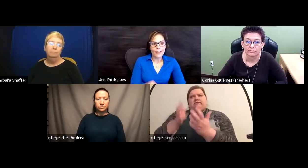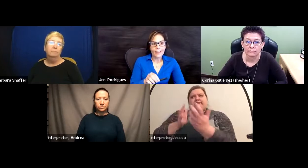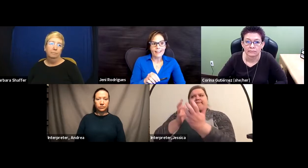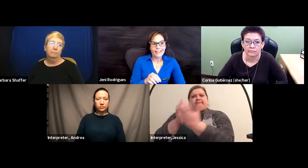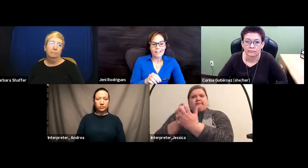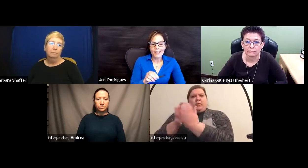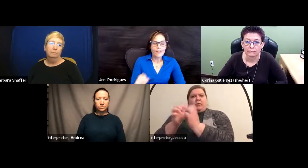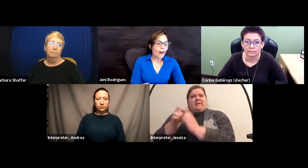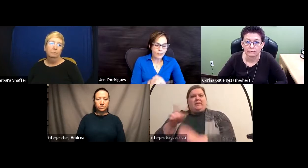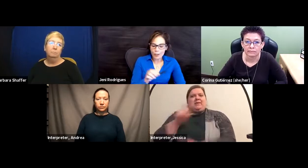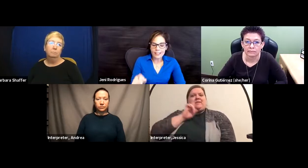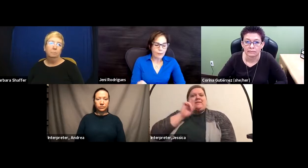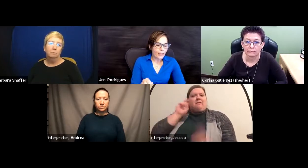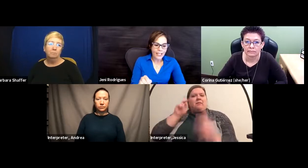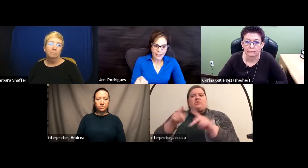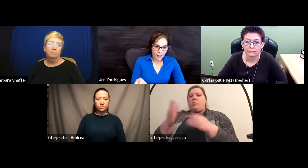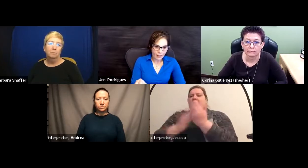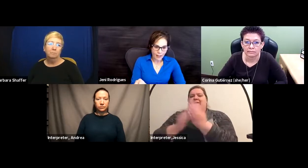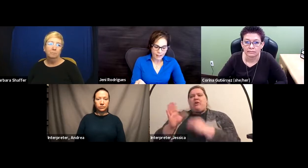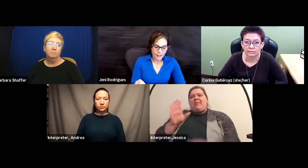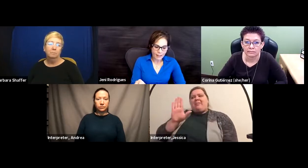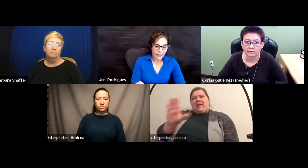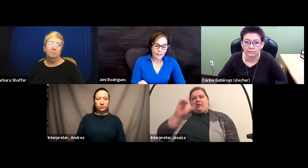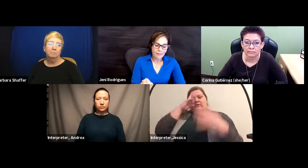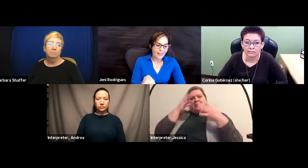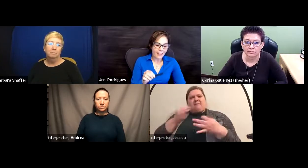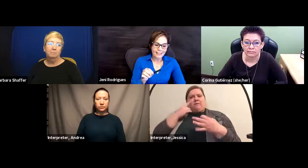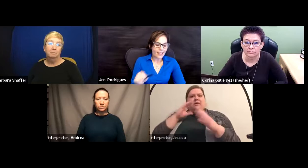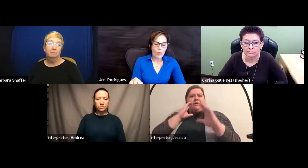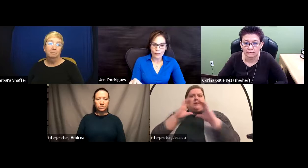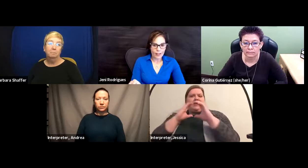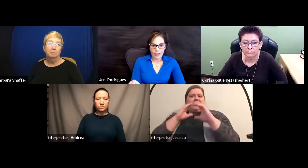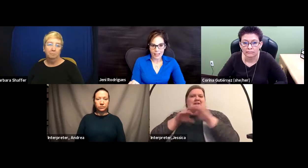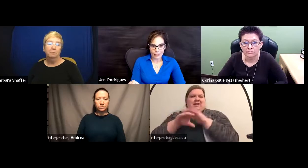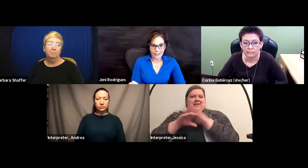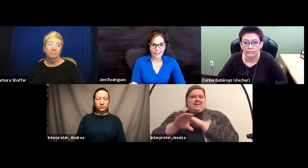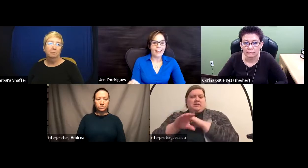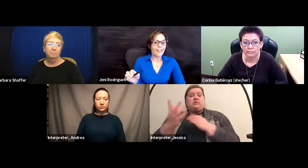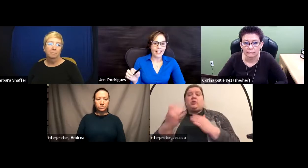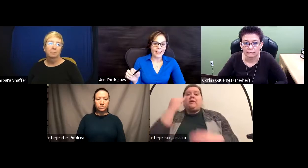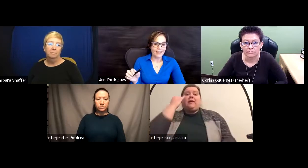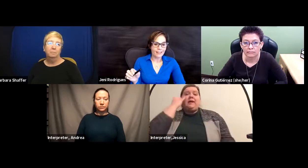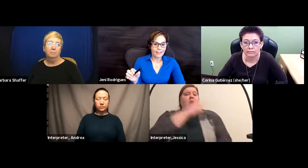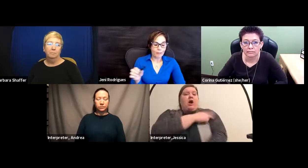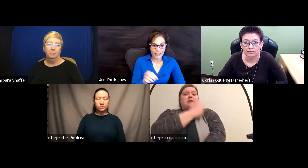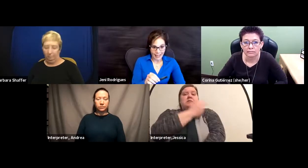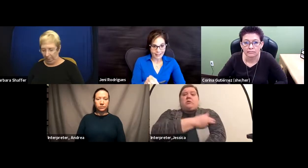if the hospital ends up picking something that does not work for the deaf patient and they complain,